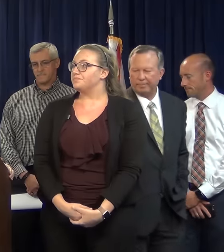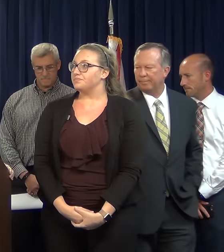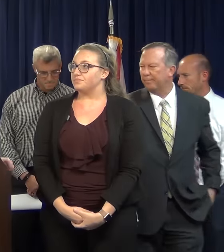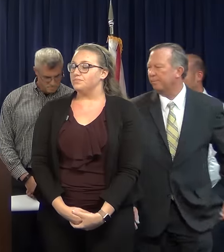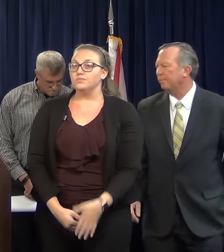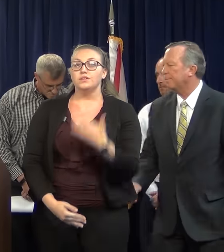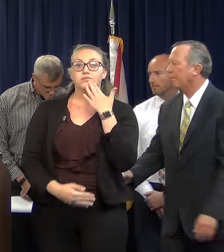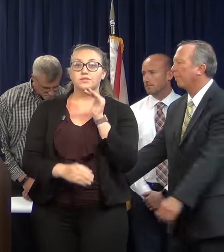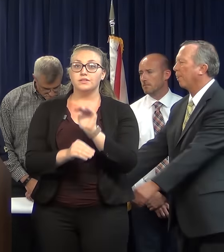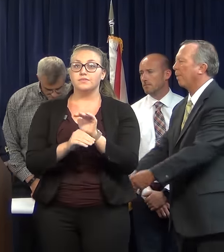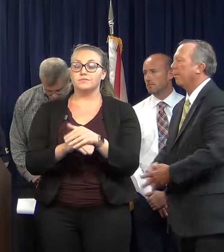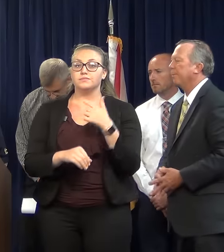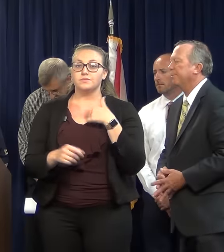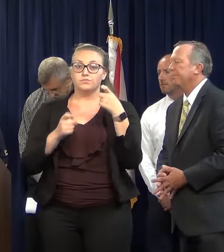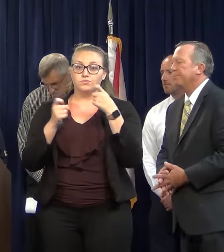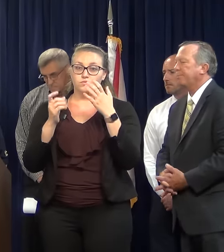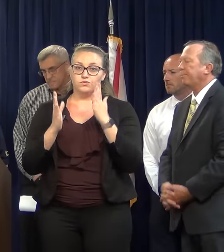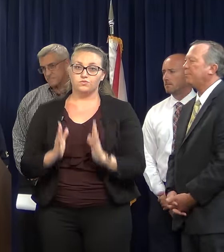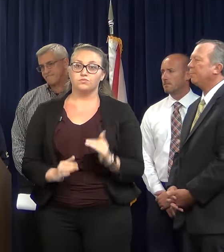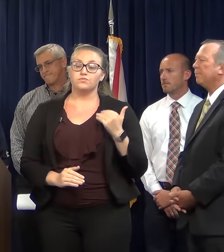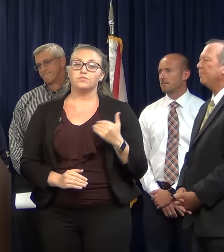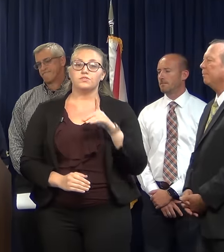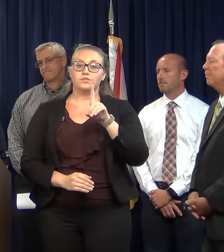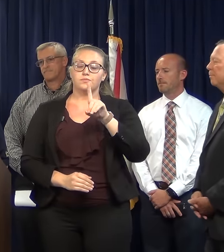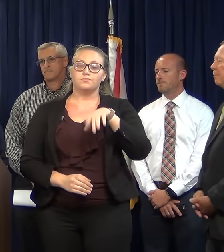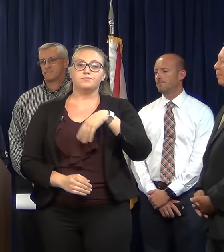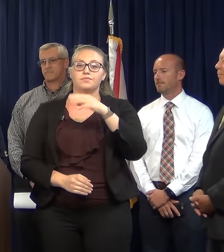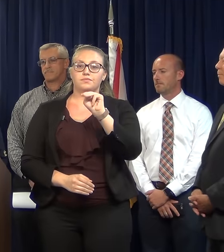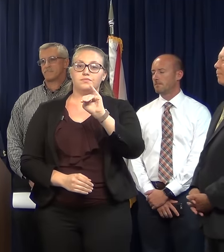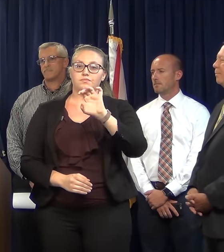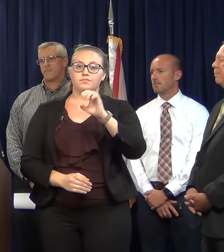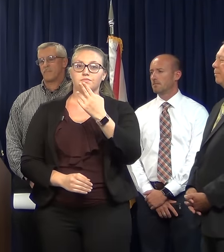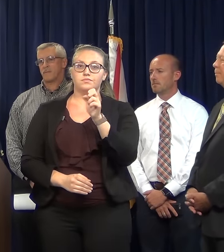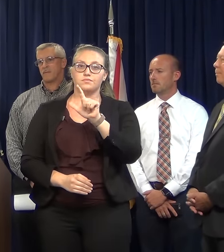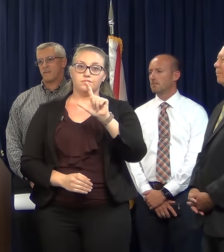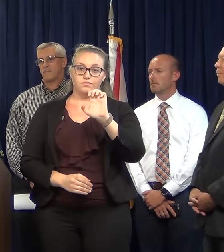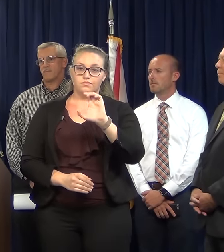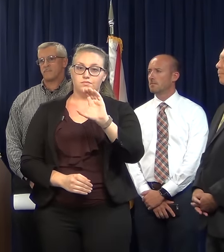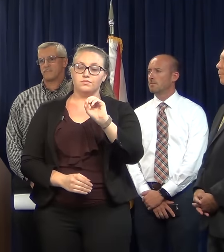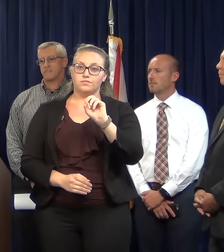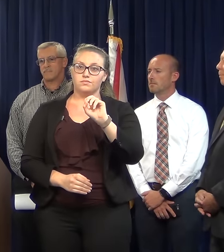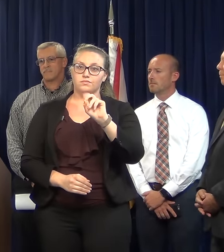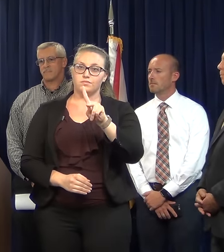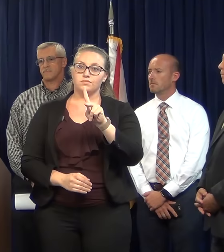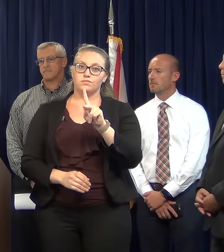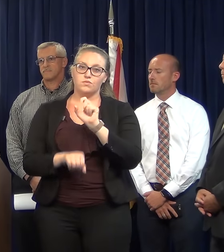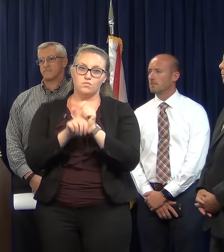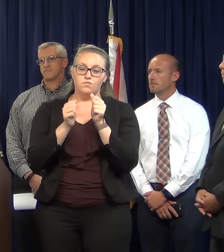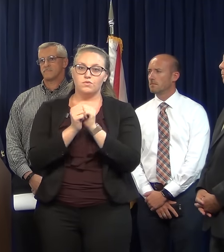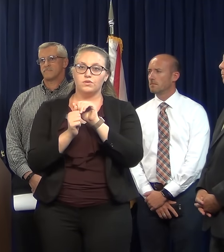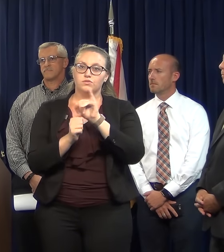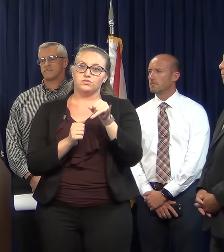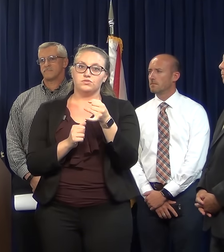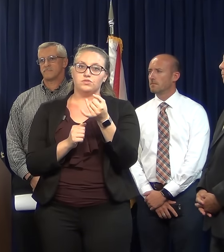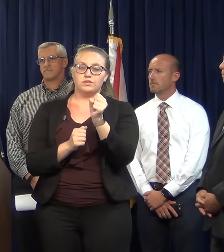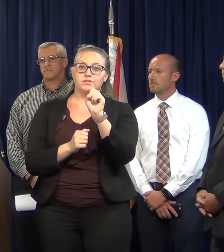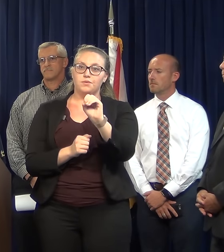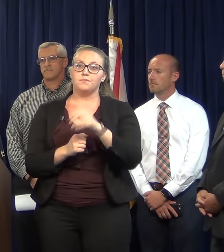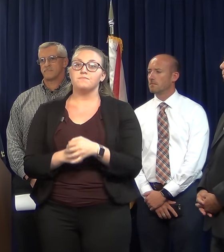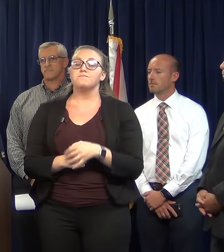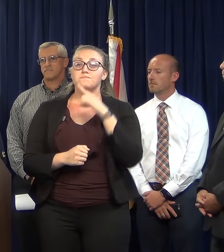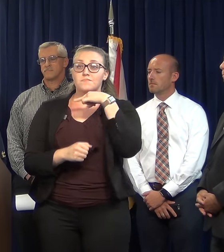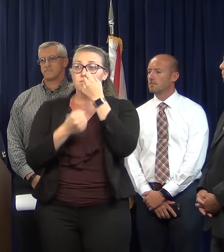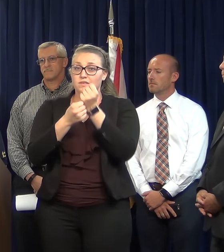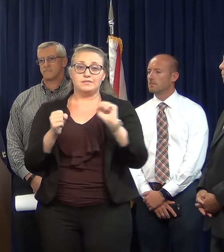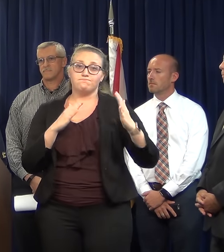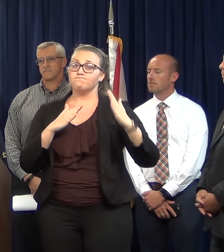Good evening. I am Director Michelle Cook, and I'm with the Jacksonville Sheriff's Office. Public safety is our number one priority, and to